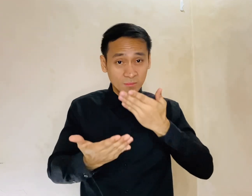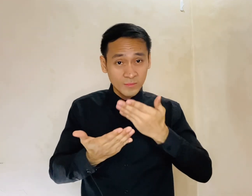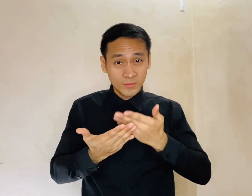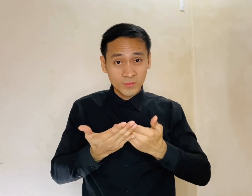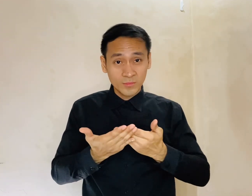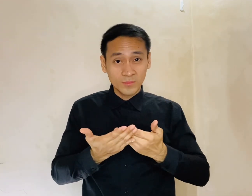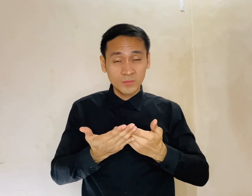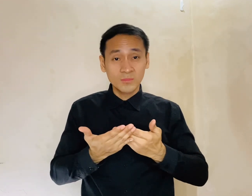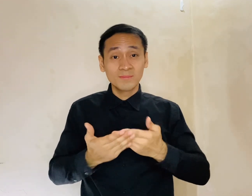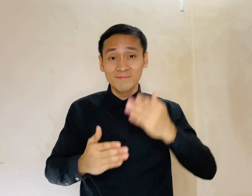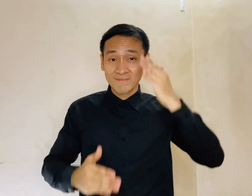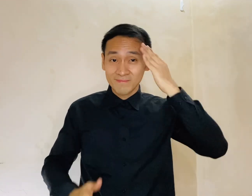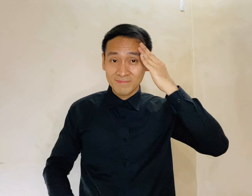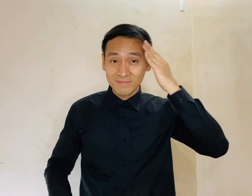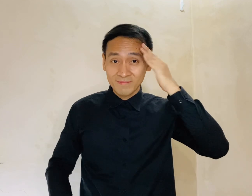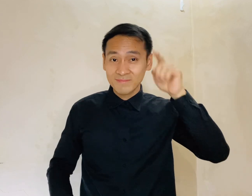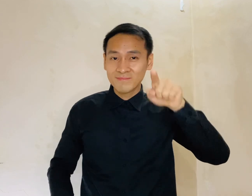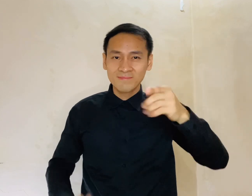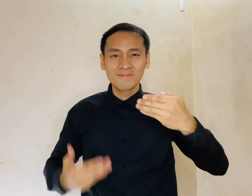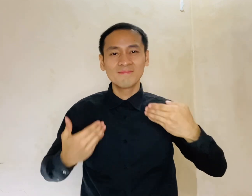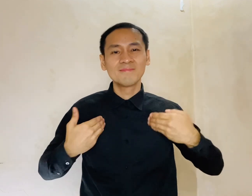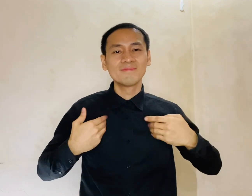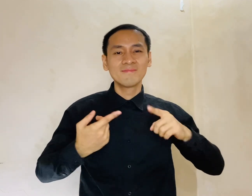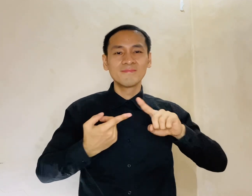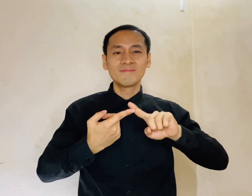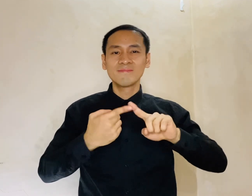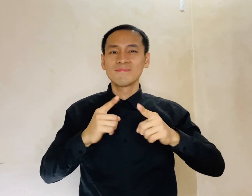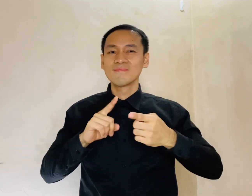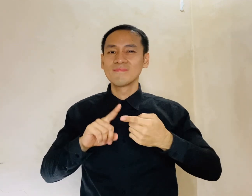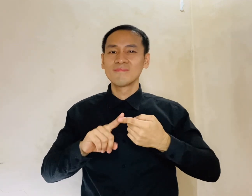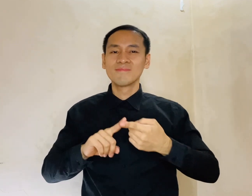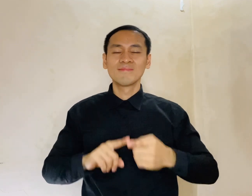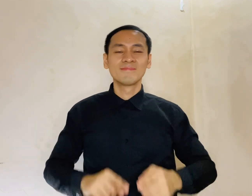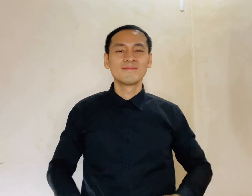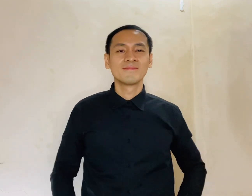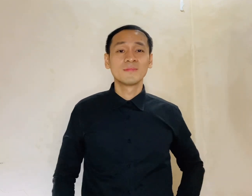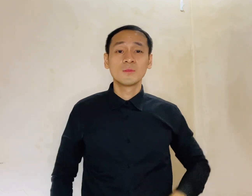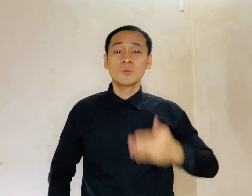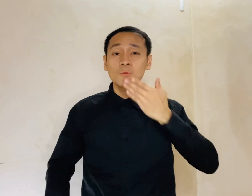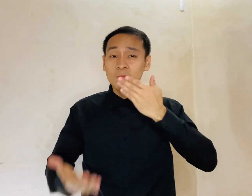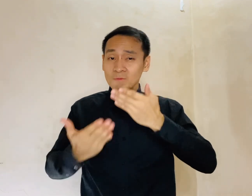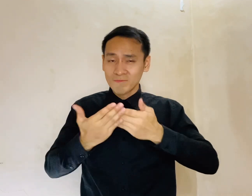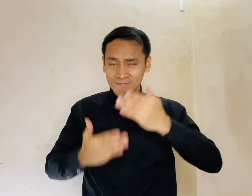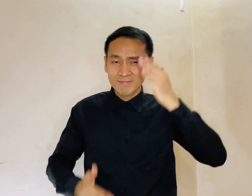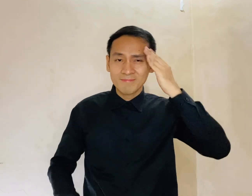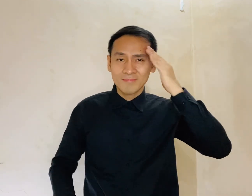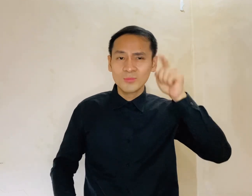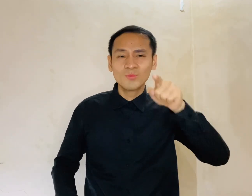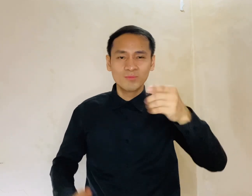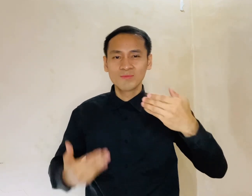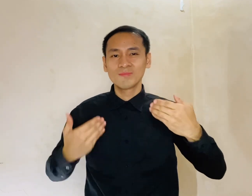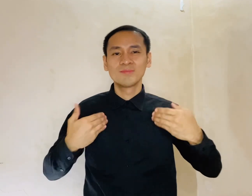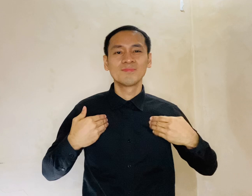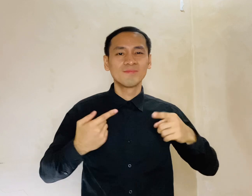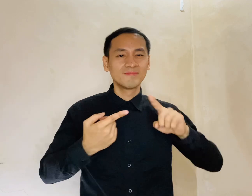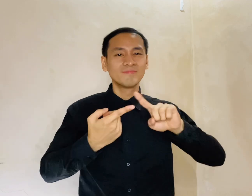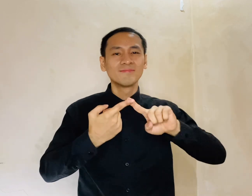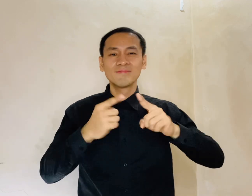Ain't it good to know You've got a friend Ain't it good to know You've got a friend